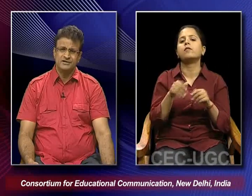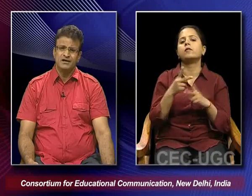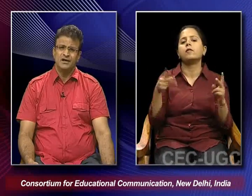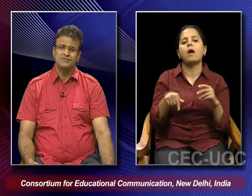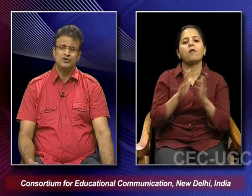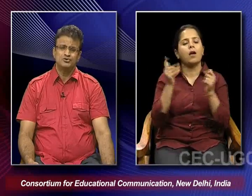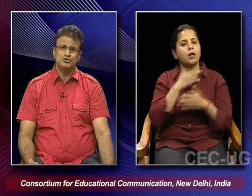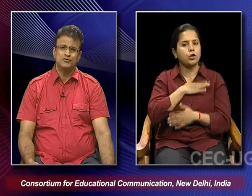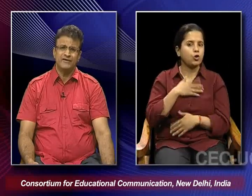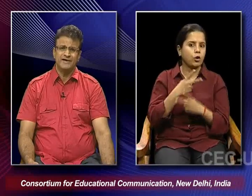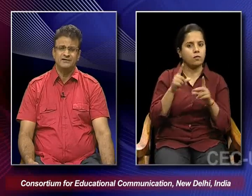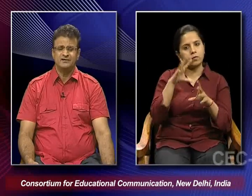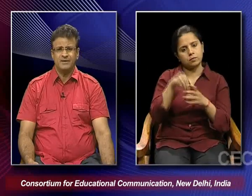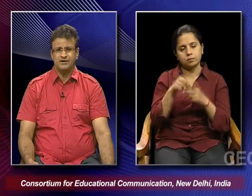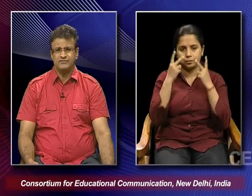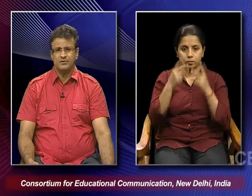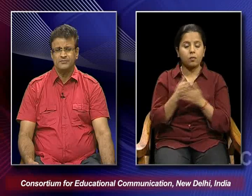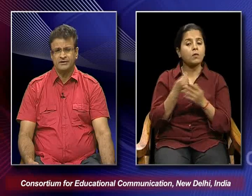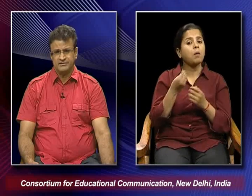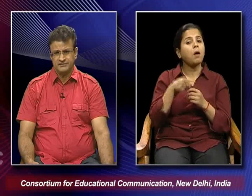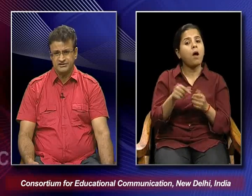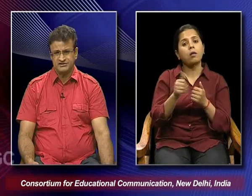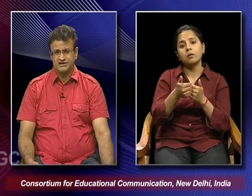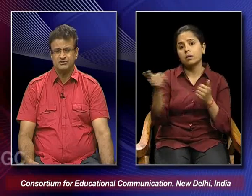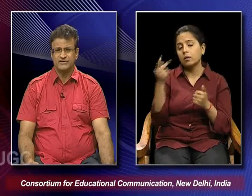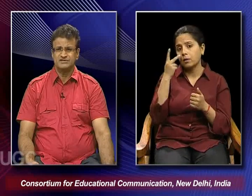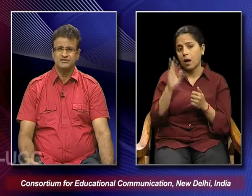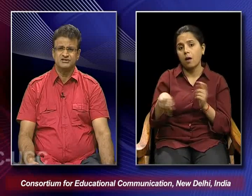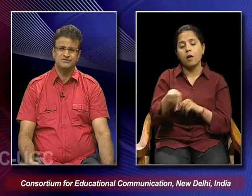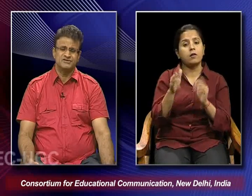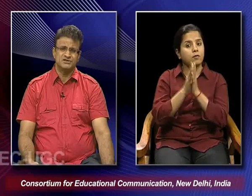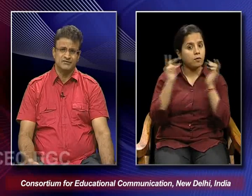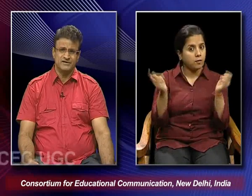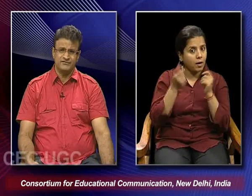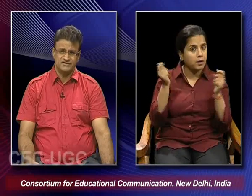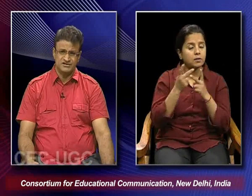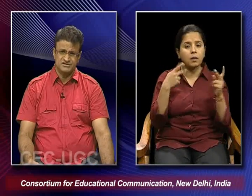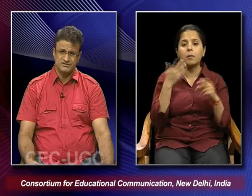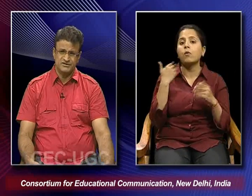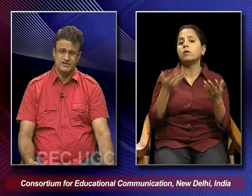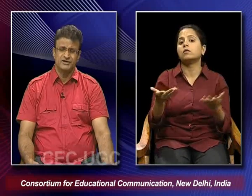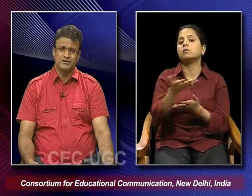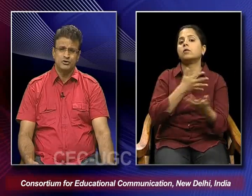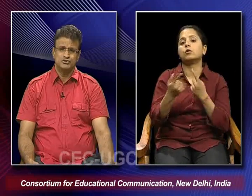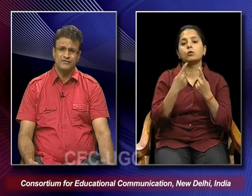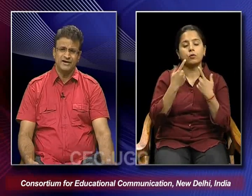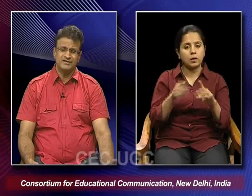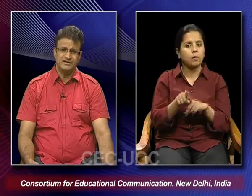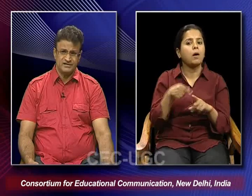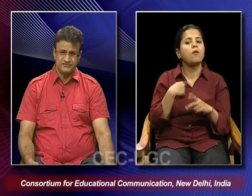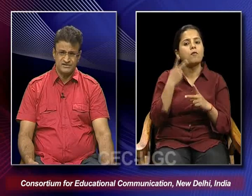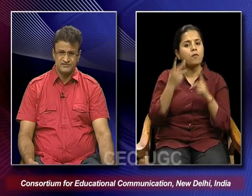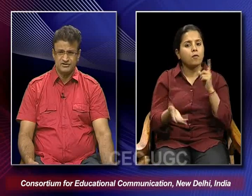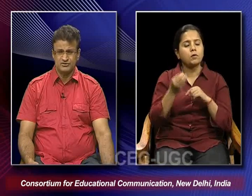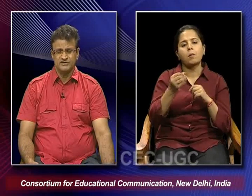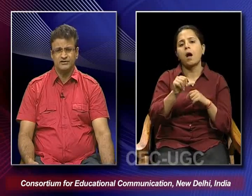We also find that apart from these kinds of festivals, which we have discussed, we also find that